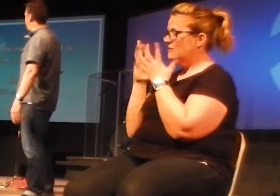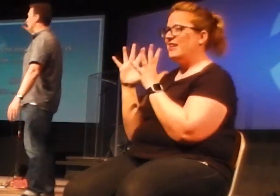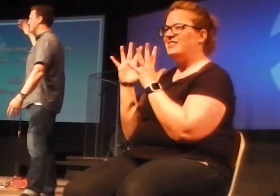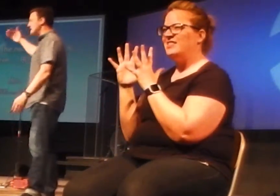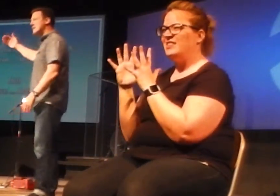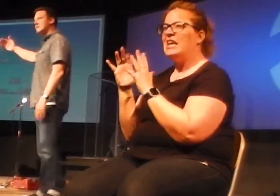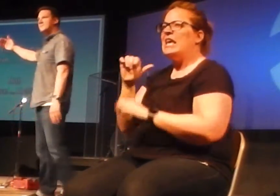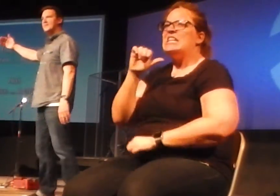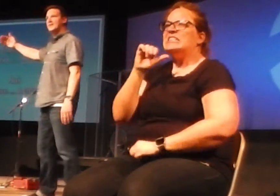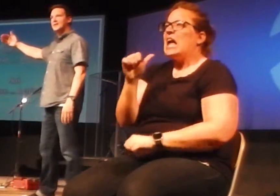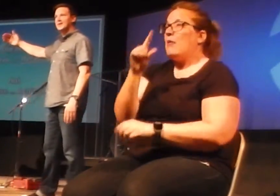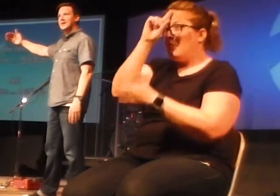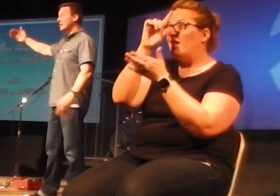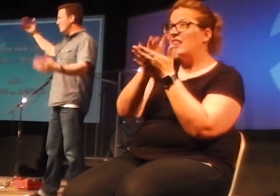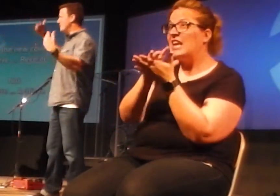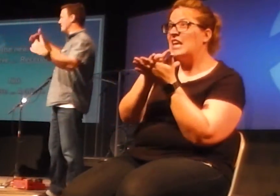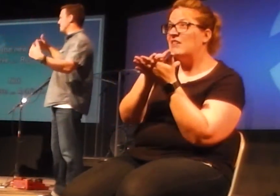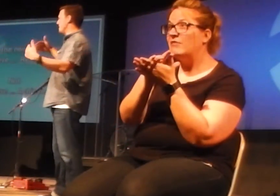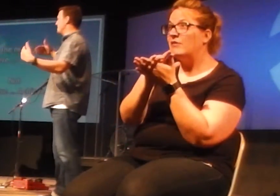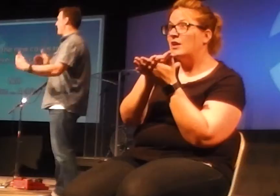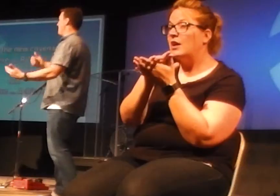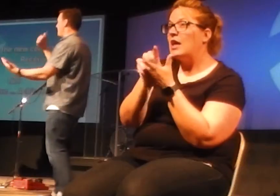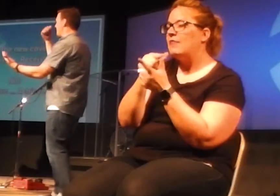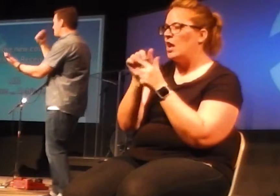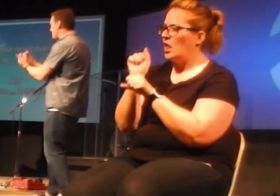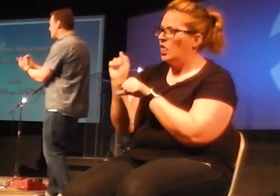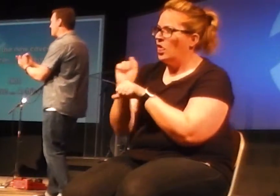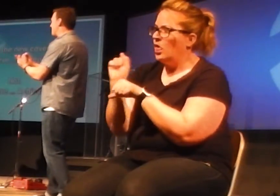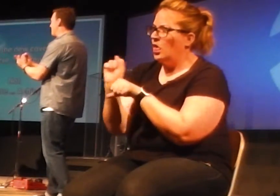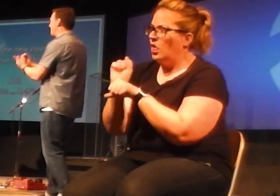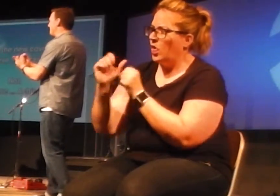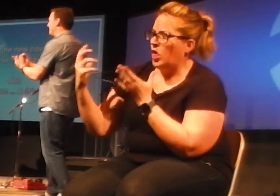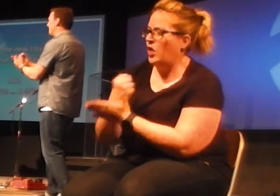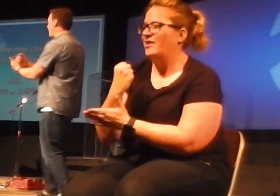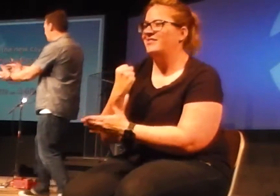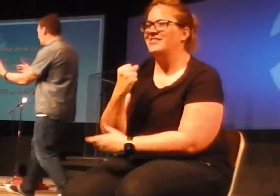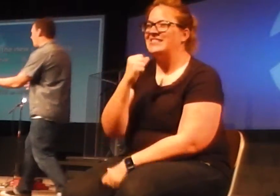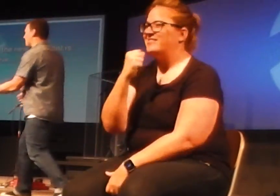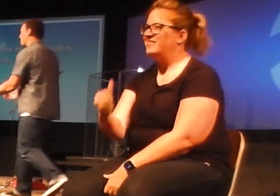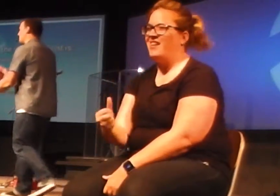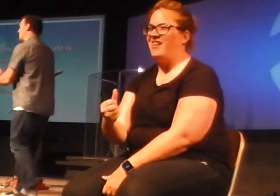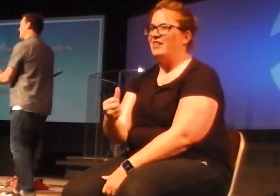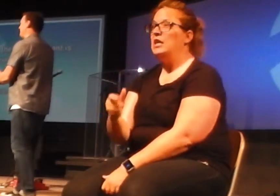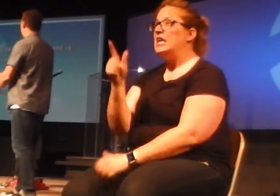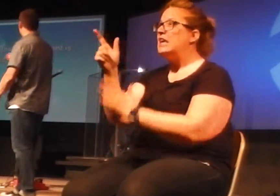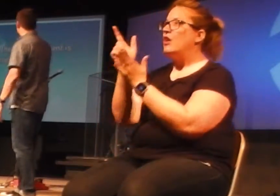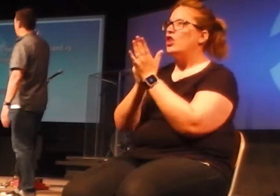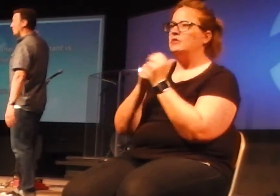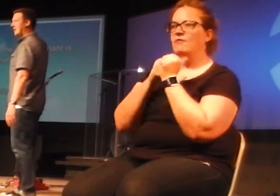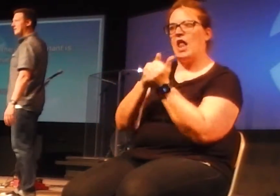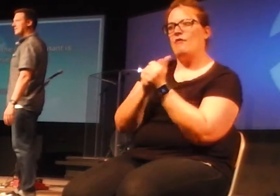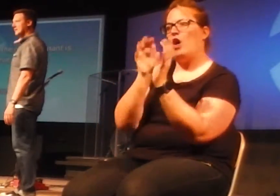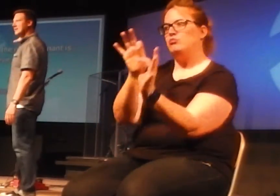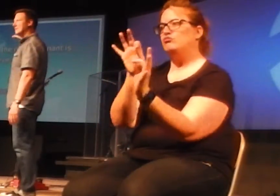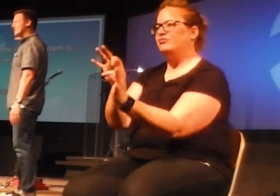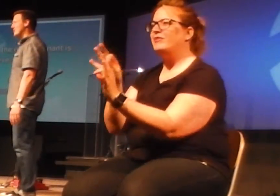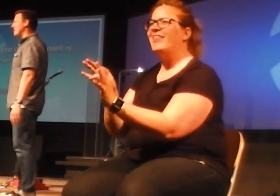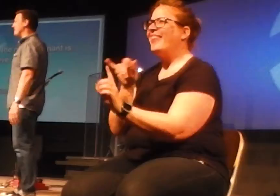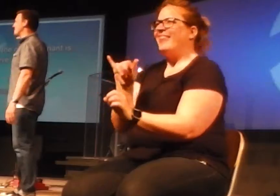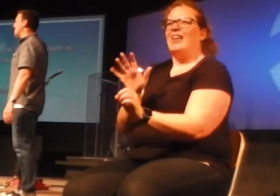believe in who Jesus is, and then achieve. Follow the laws perfectly. That's the old covenant. Believe and achieve is,